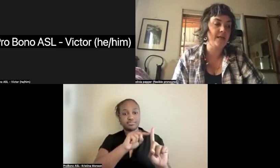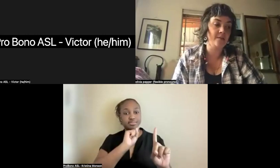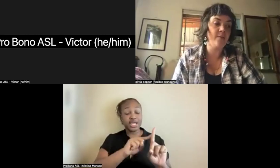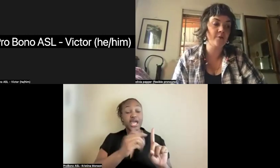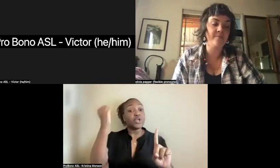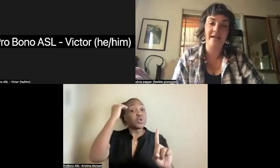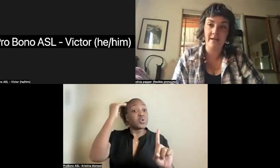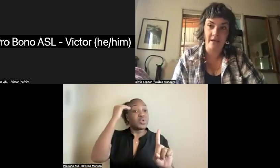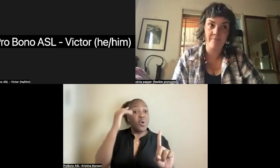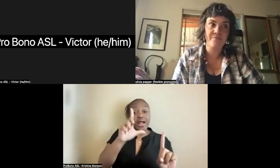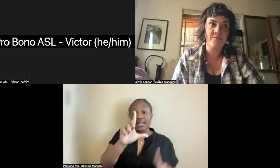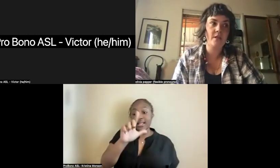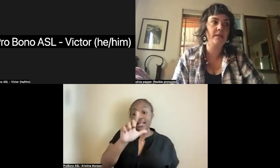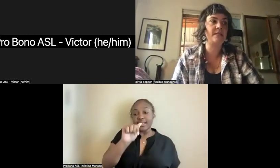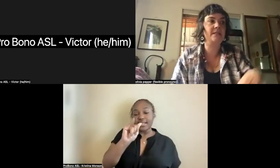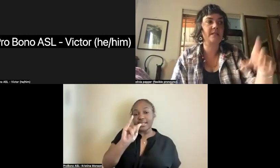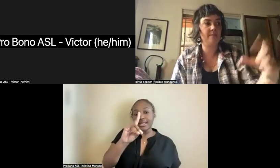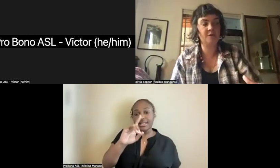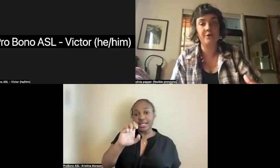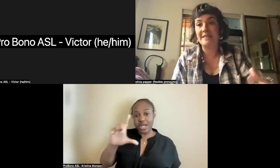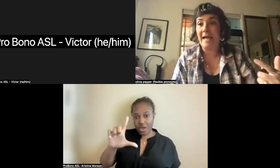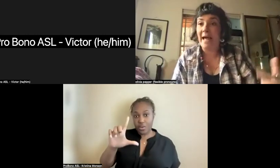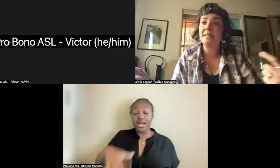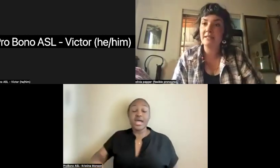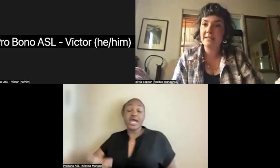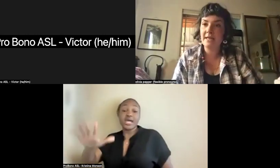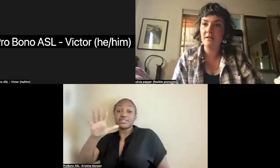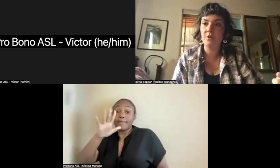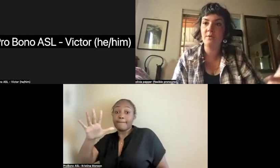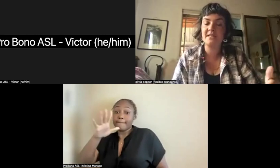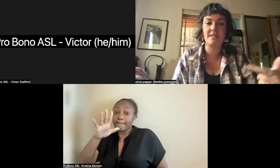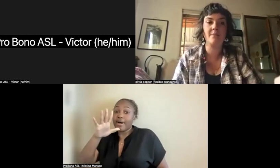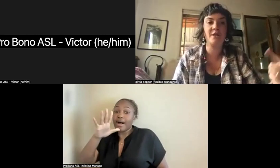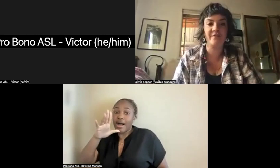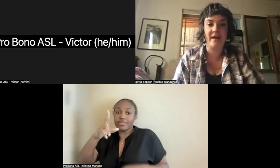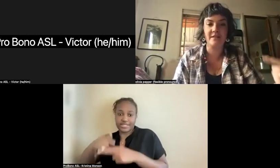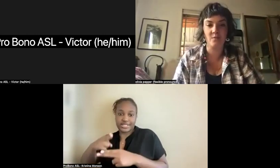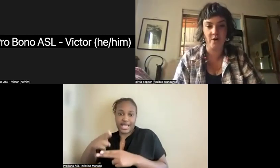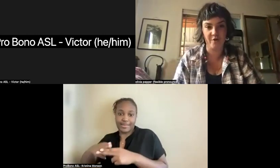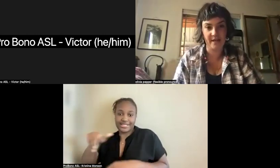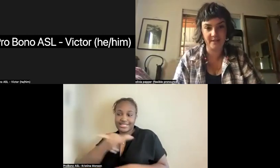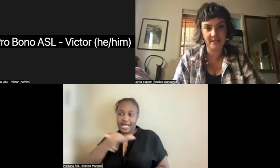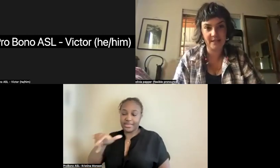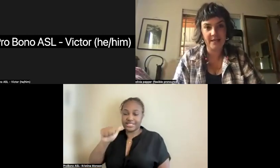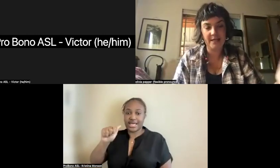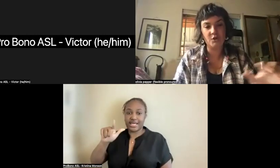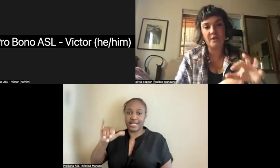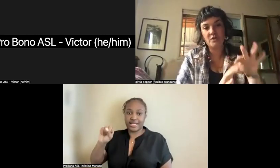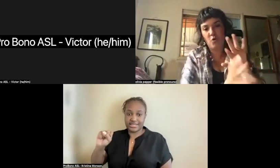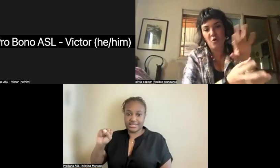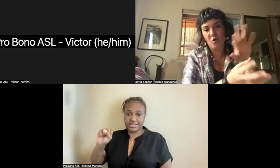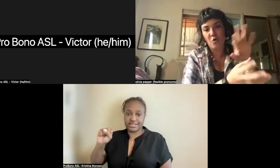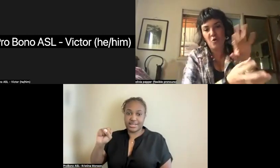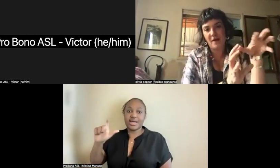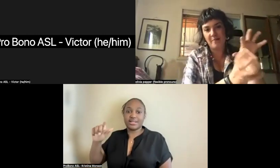his mother's maiden name, is the same surname as Alice Liddell, who was the subject of Alice in Wonderland. So this